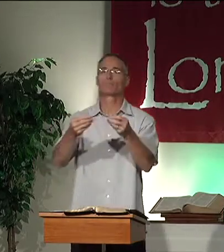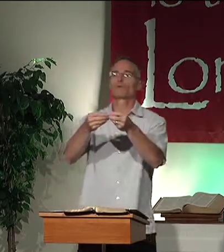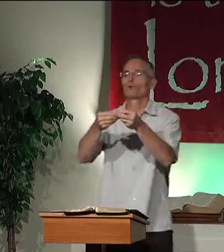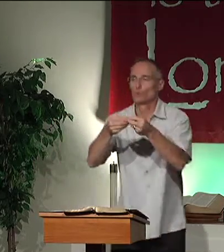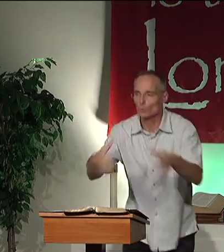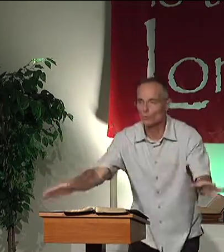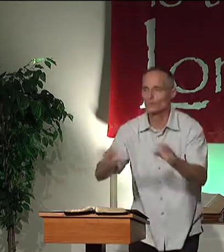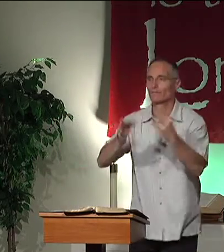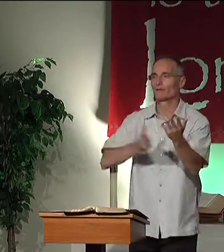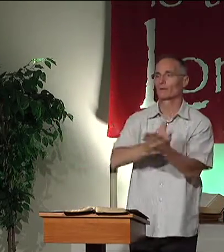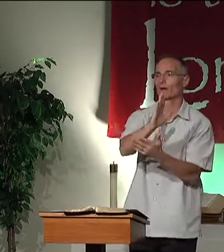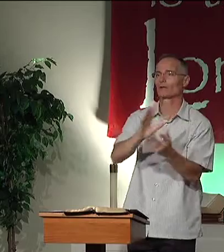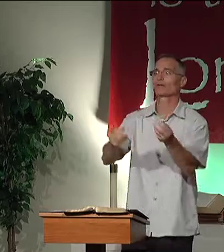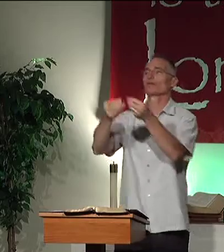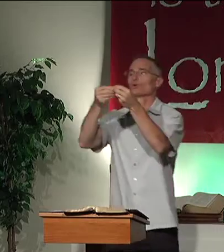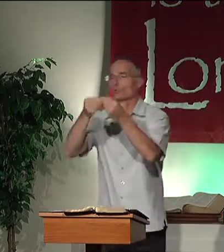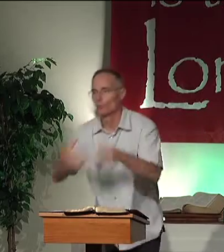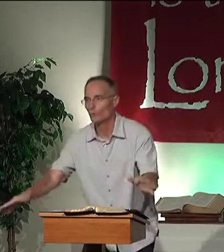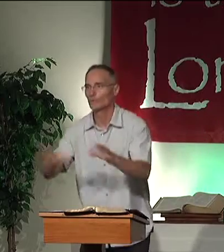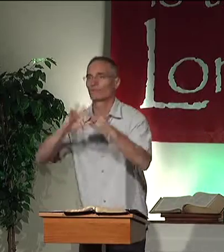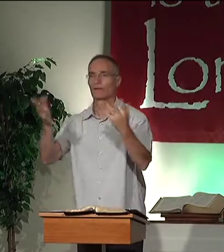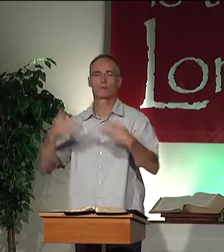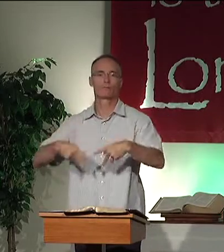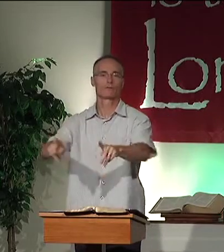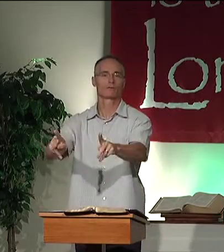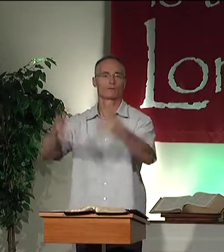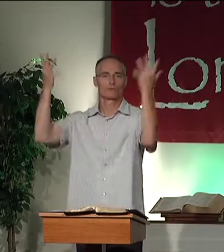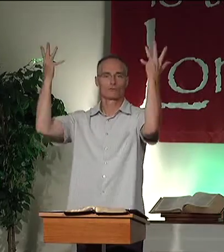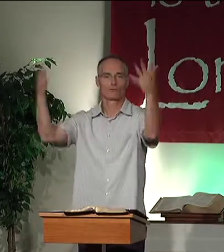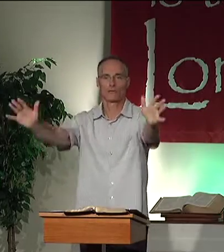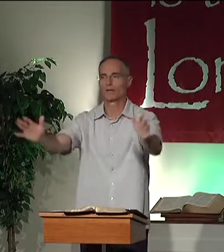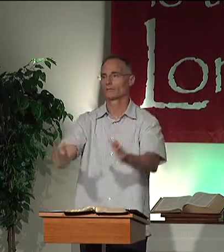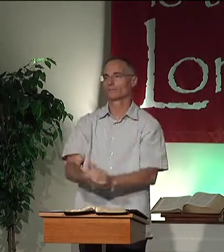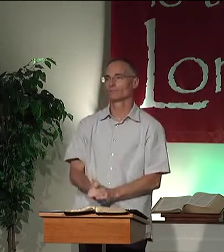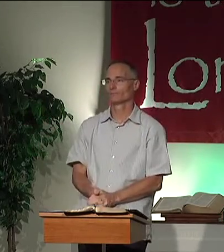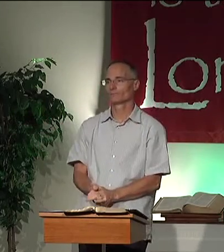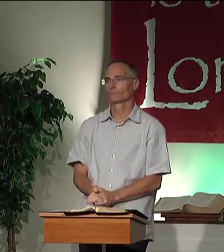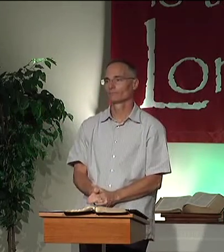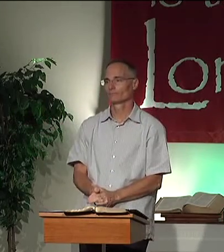have lost the family name. You have lost your family right and family privilege.